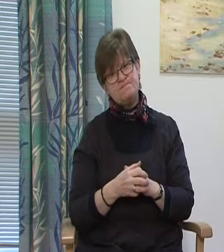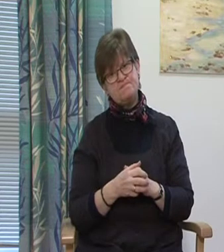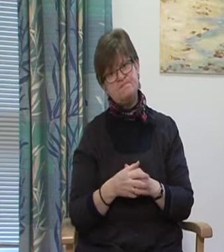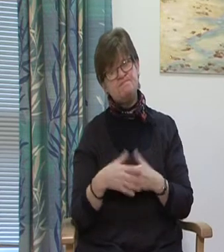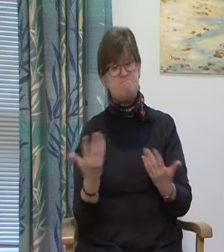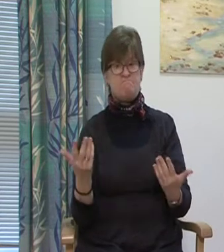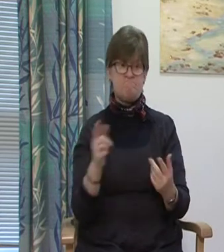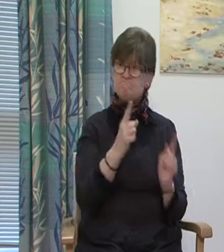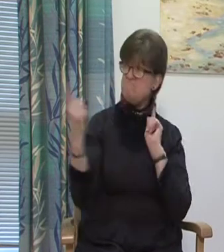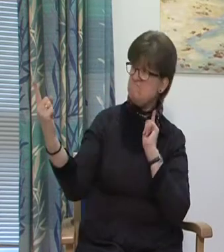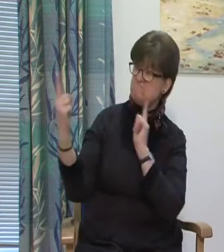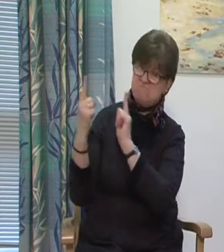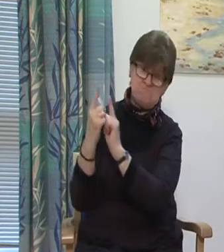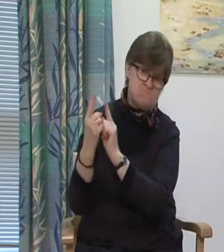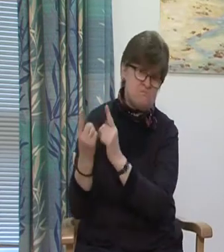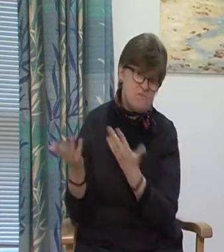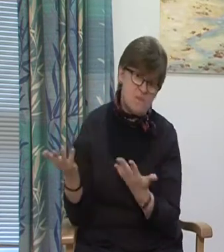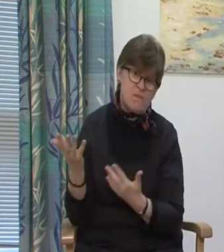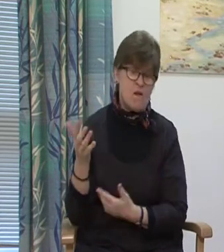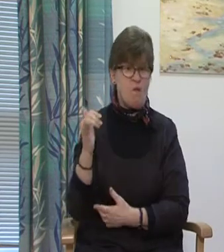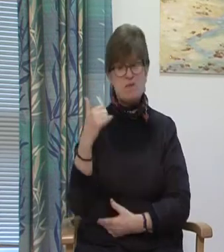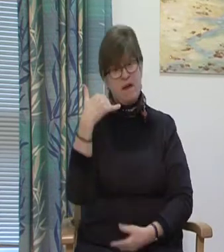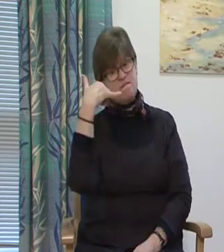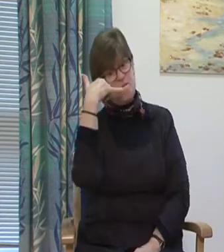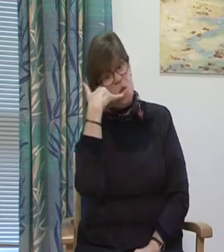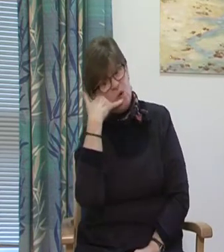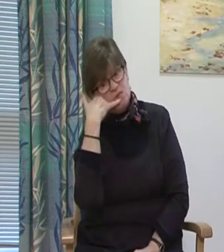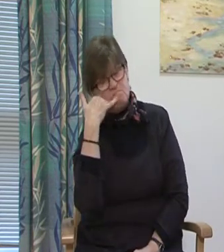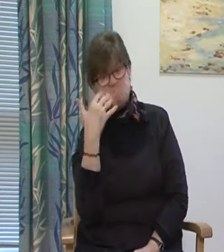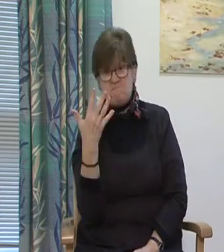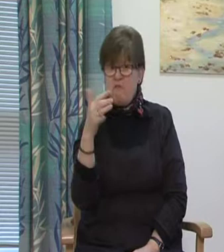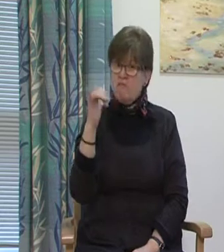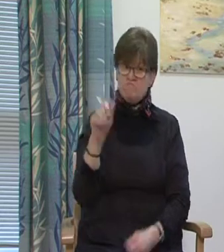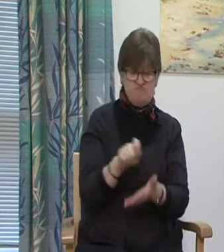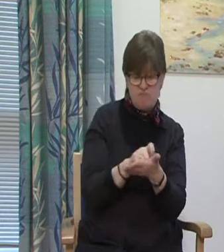you can call in person, telephone,